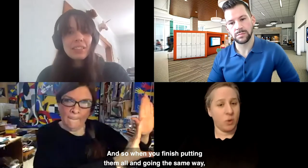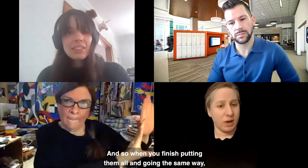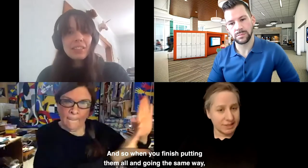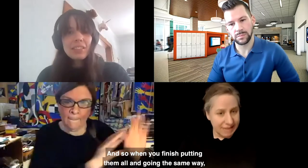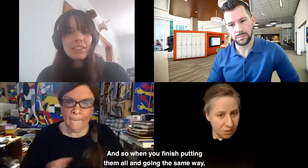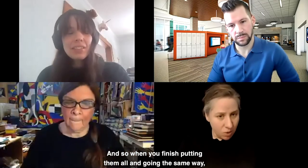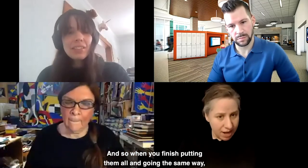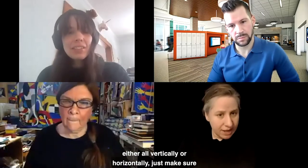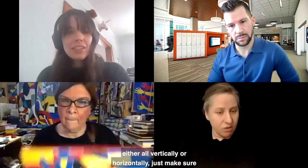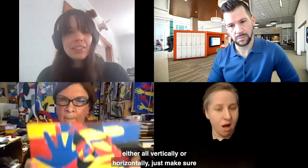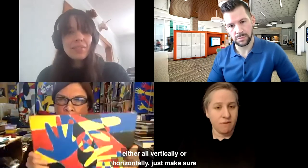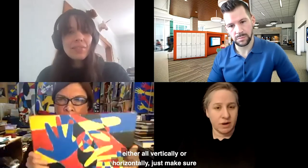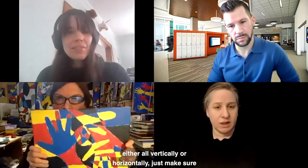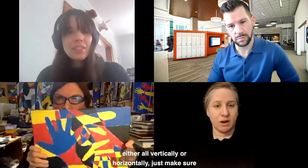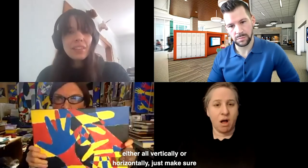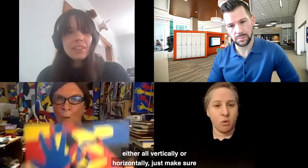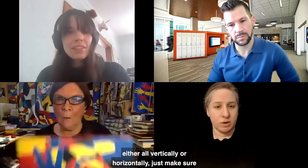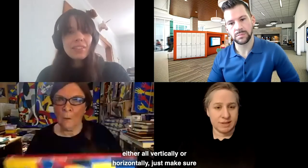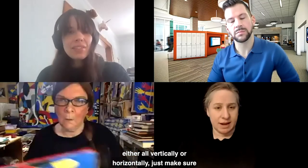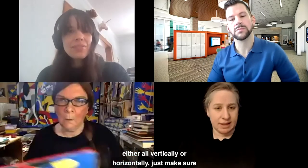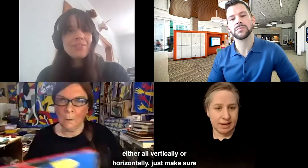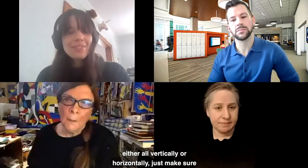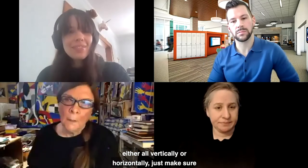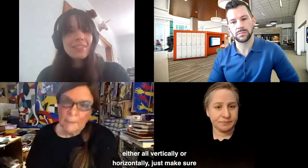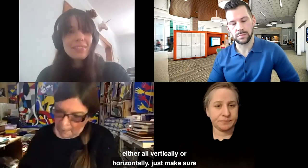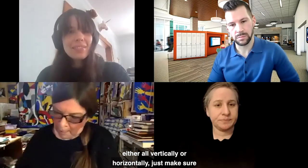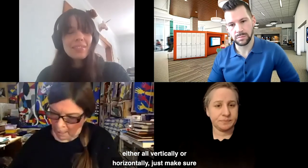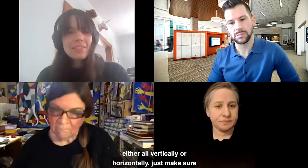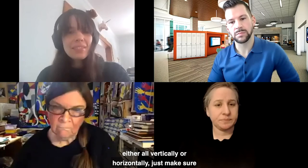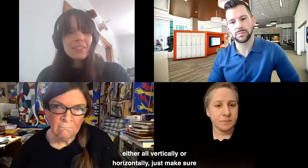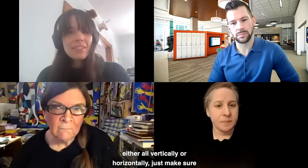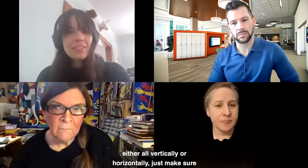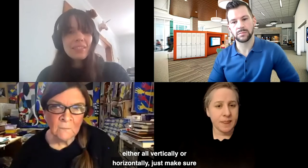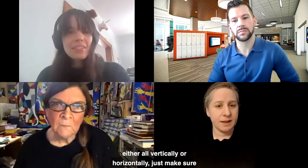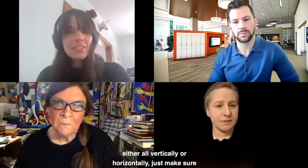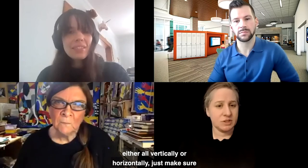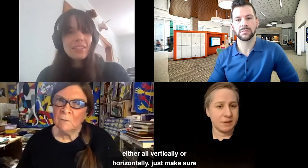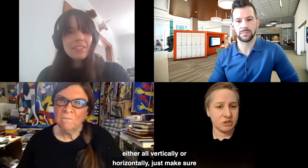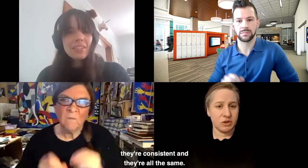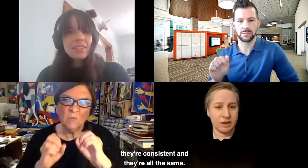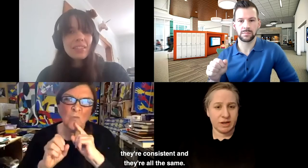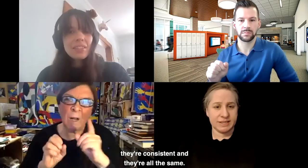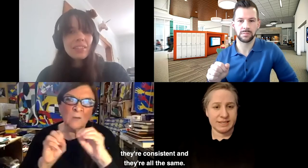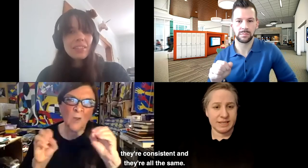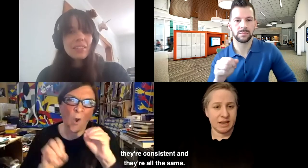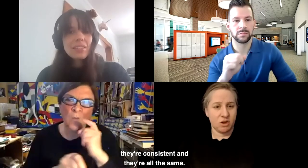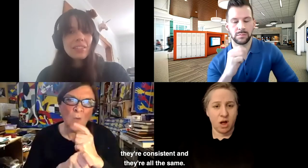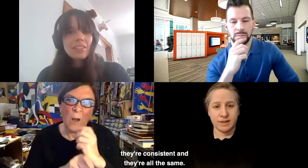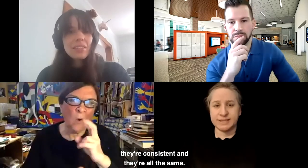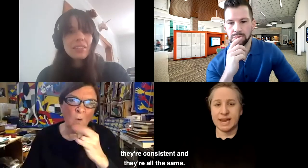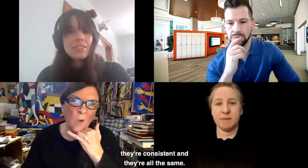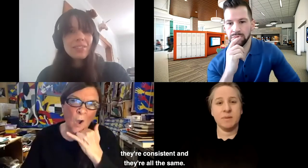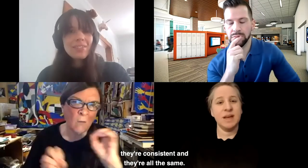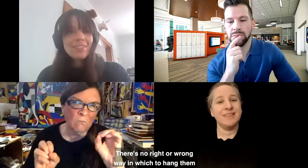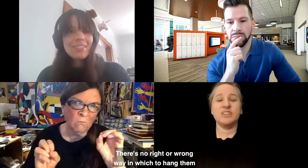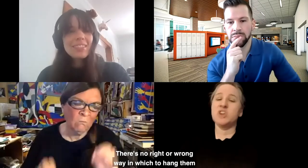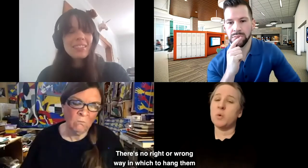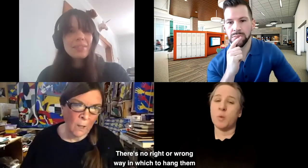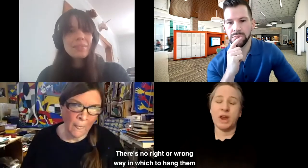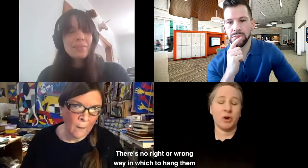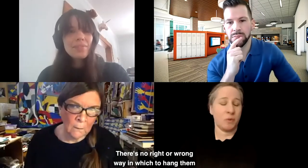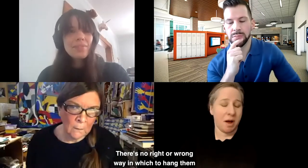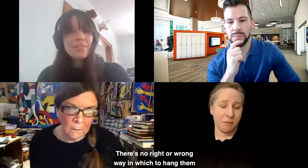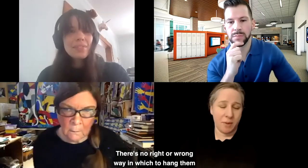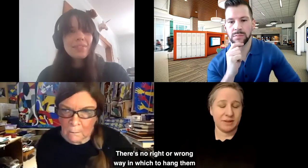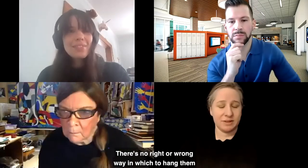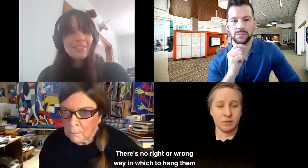going the same way, either all vertically or all horizontally, just make sure they're consistent and they're all the same. There's no